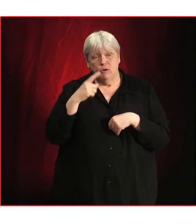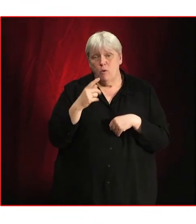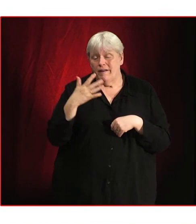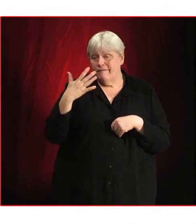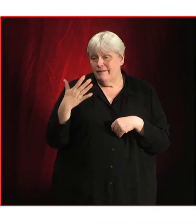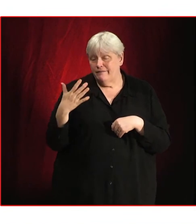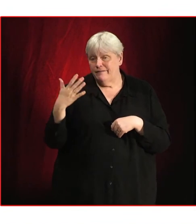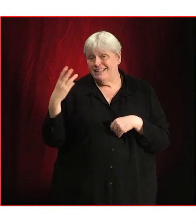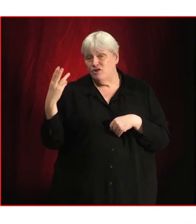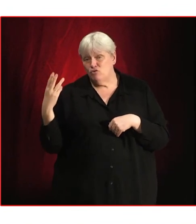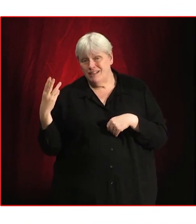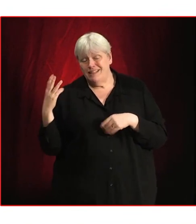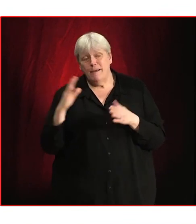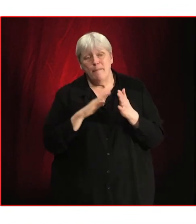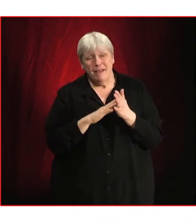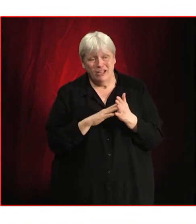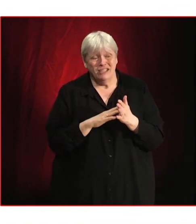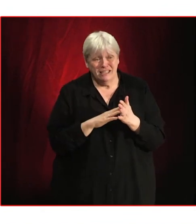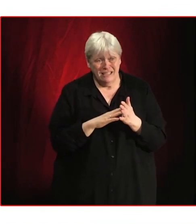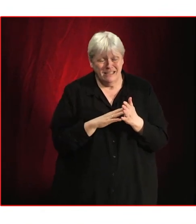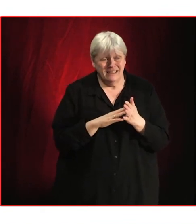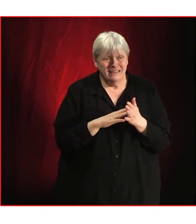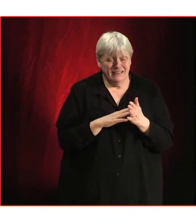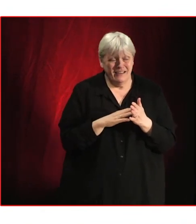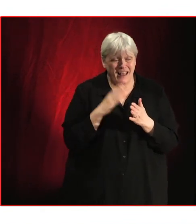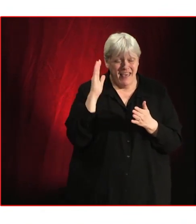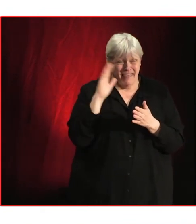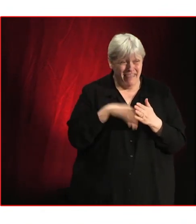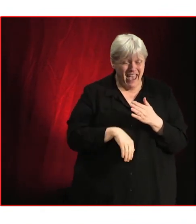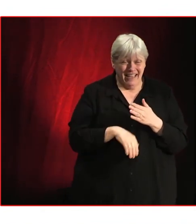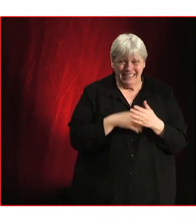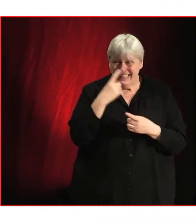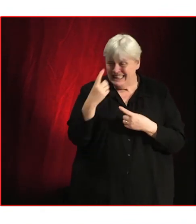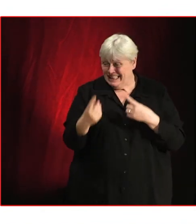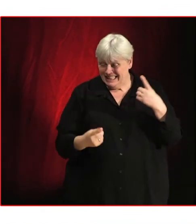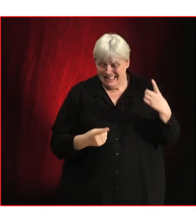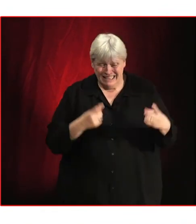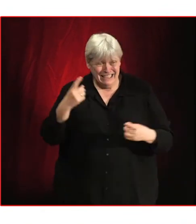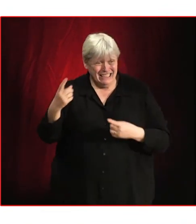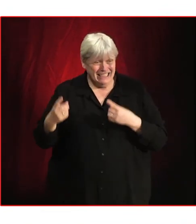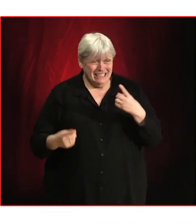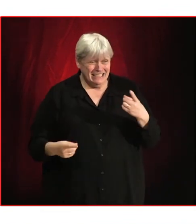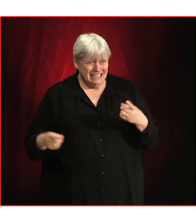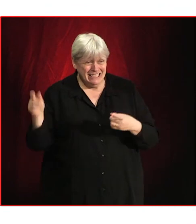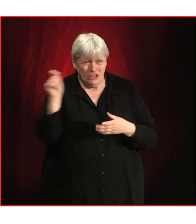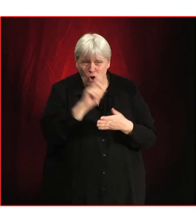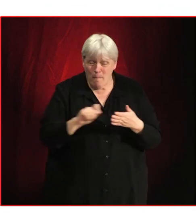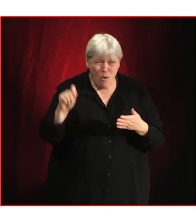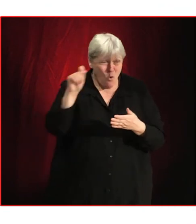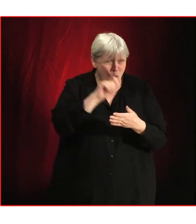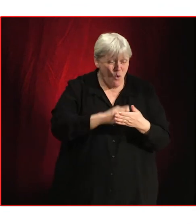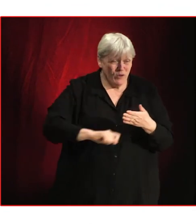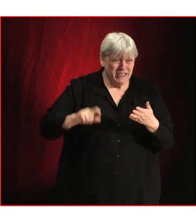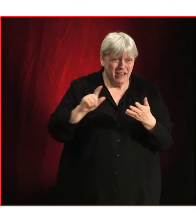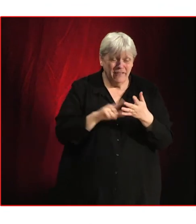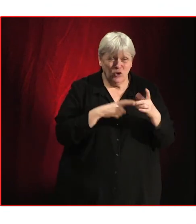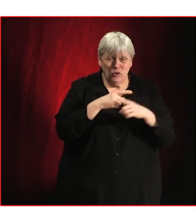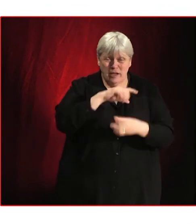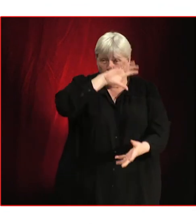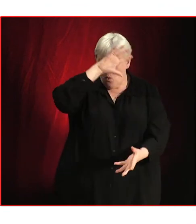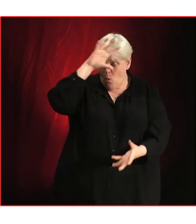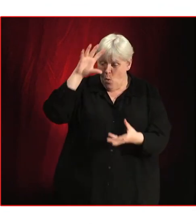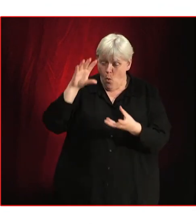reports, than what every single singer, songwriter and musician and composer in the UK combined will receive